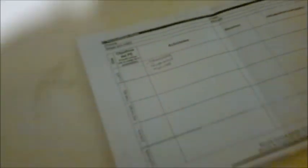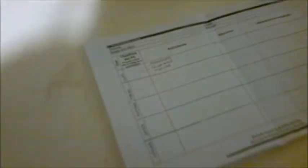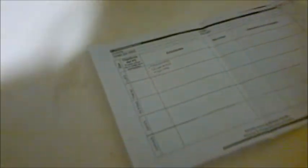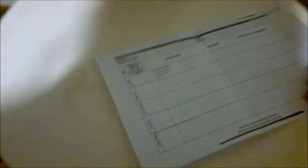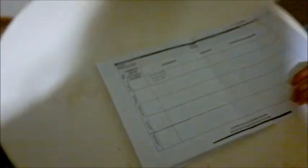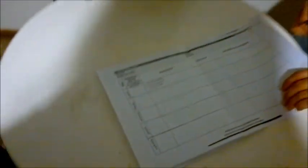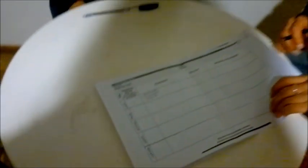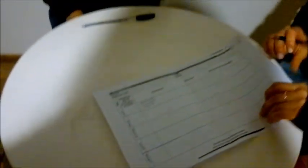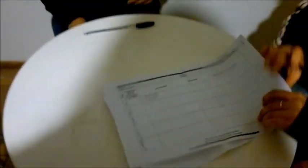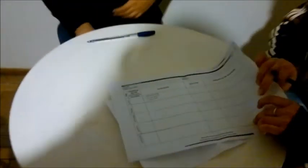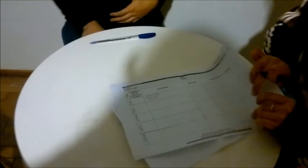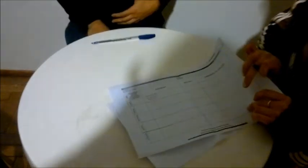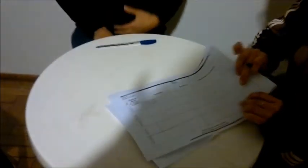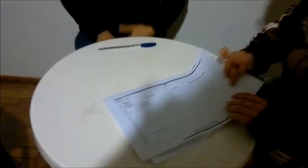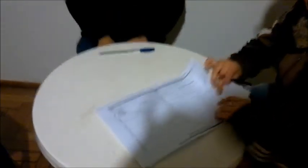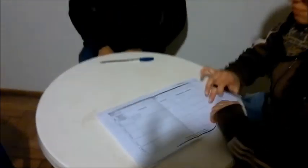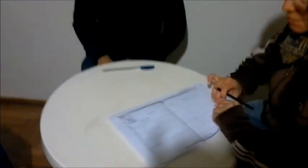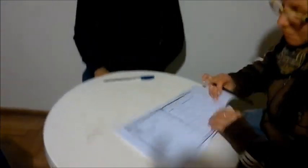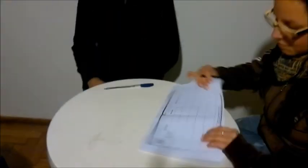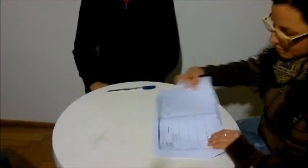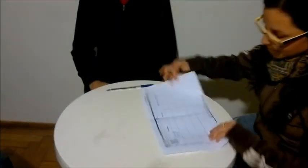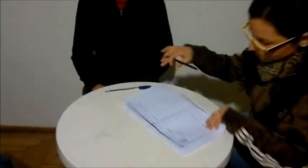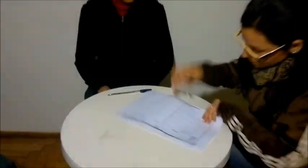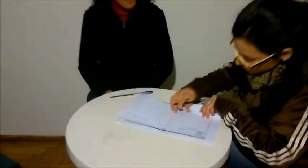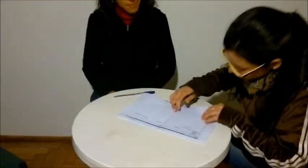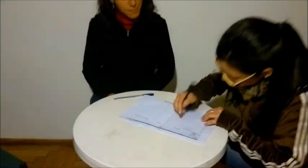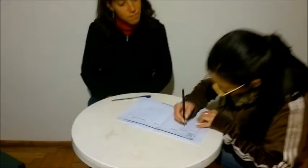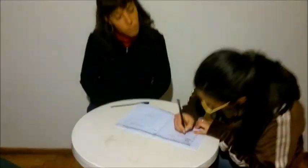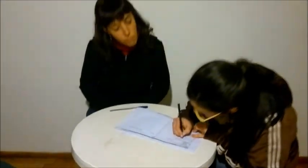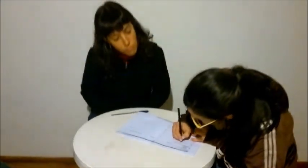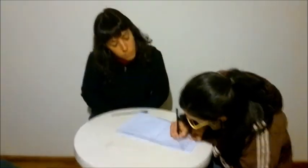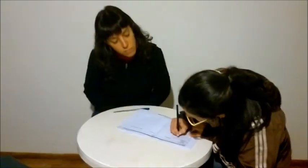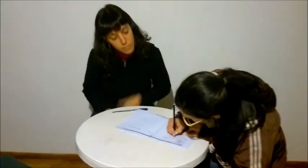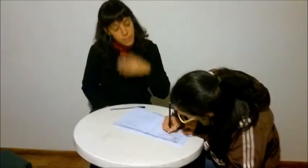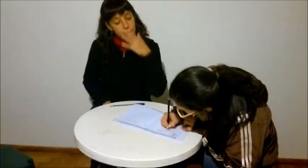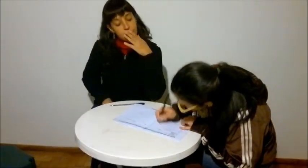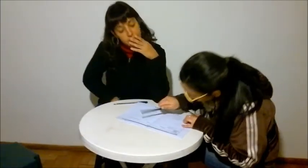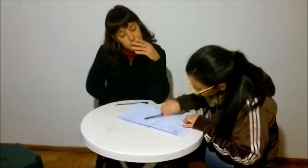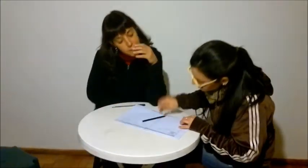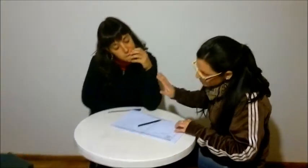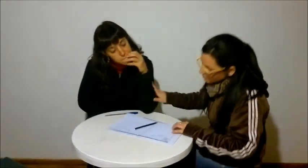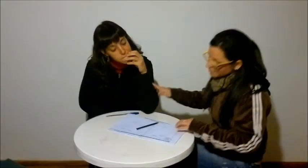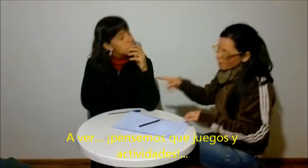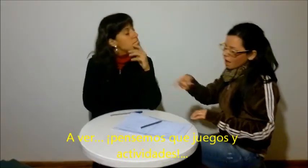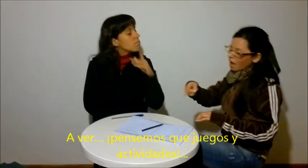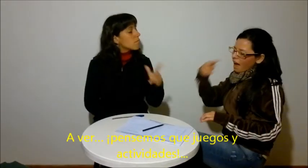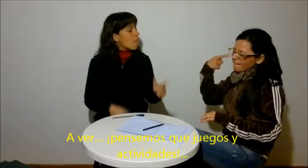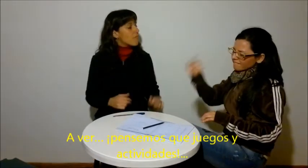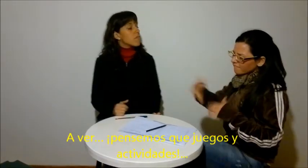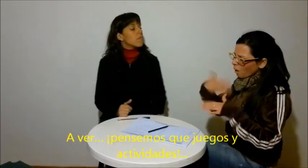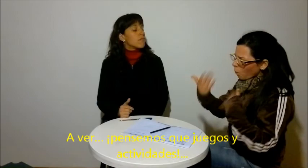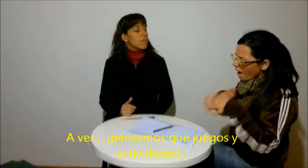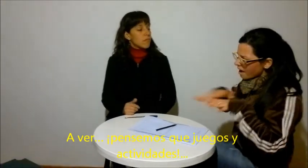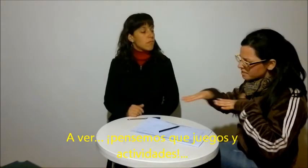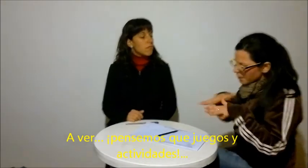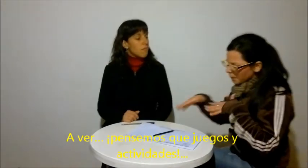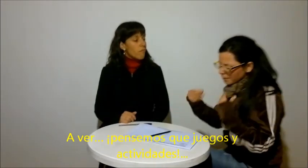we don't need some